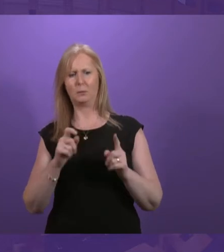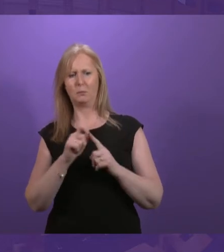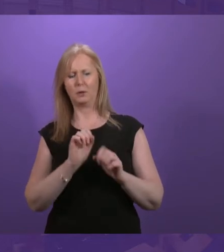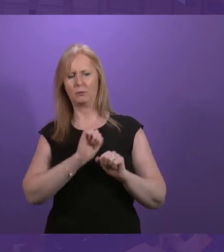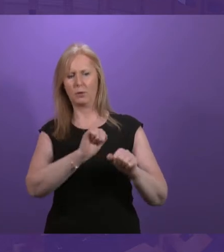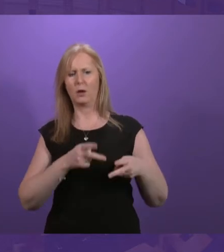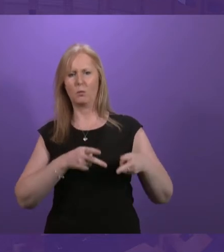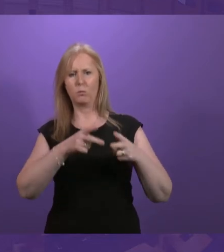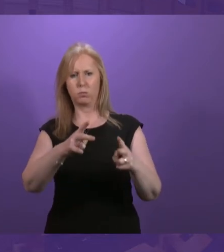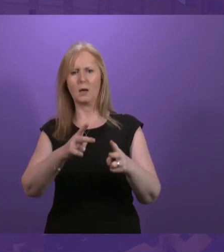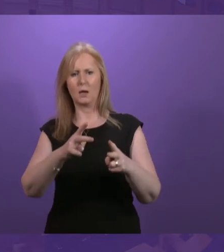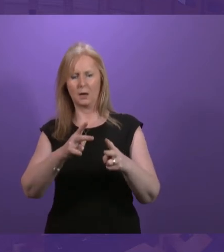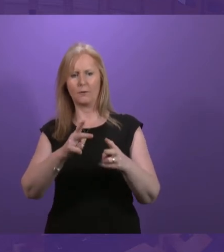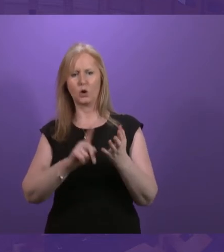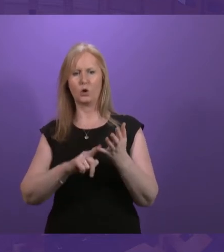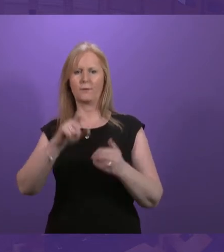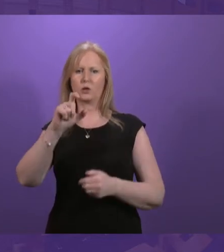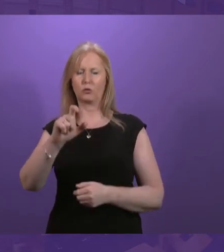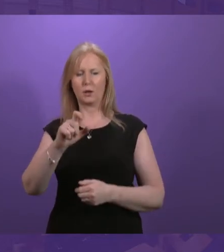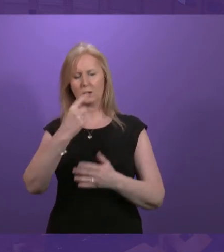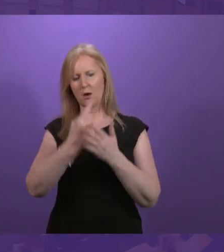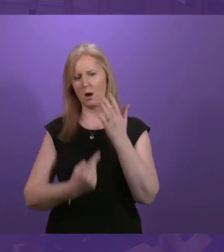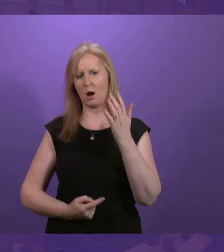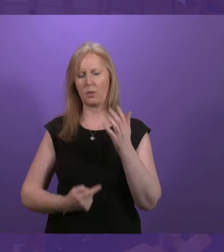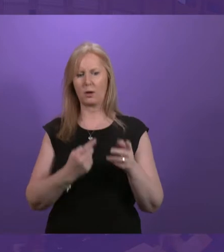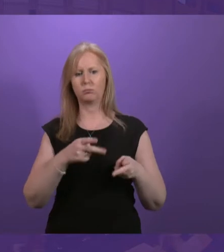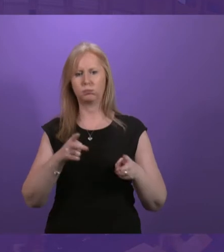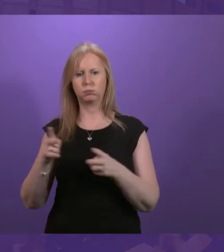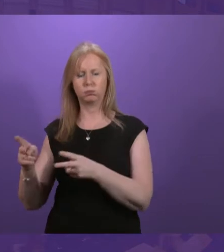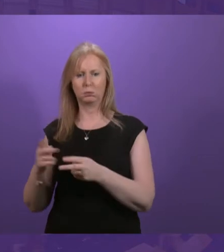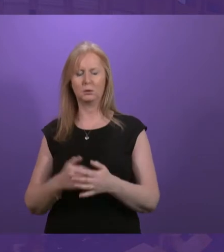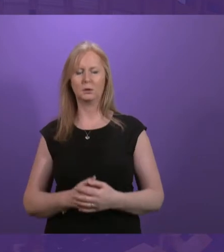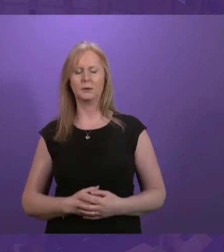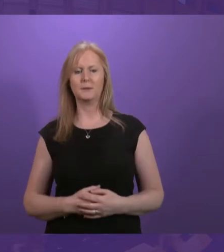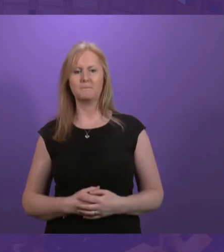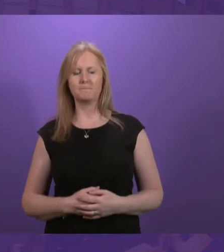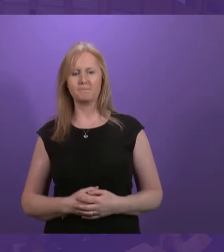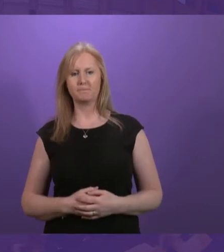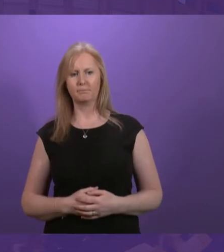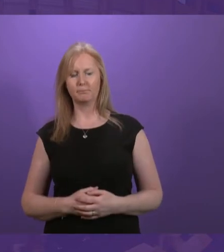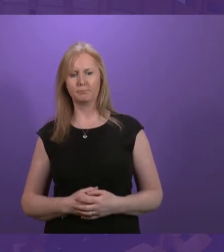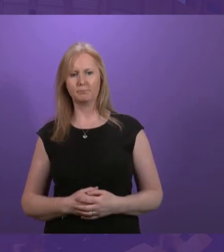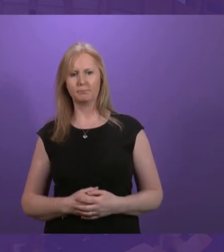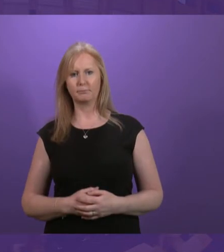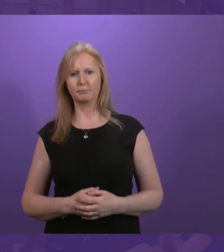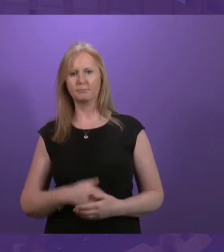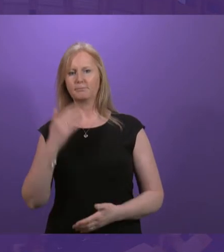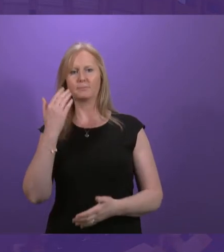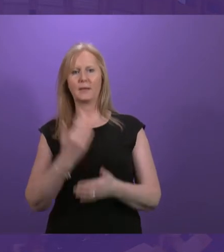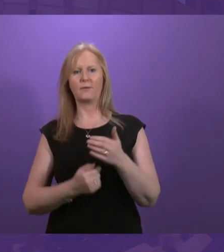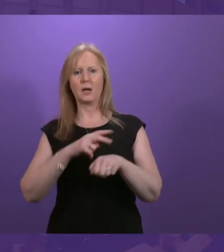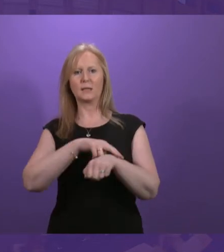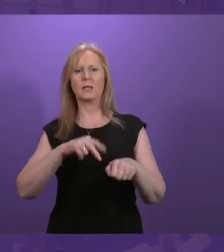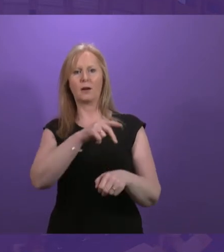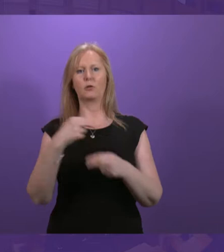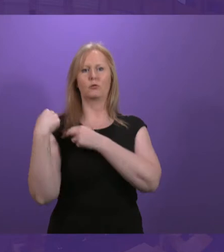way that they tackle universal credit and other aspects of this. And it is never, it is never the staff who